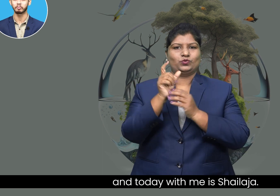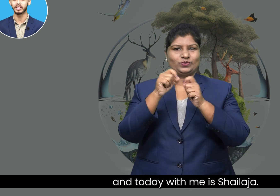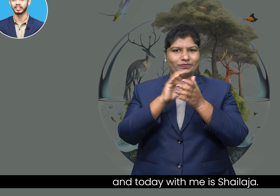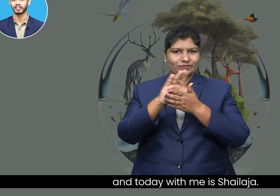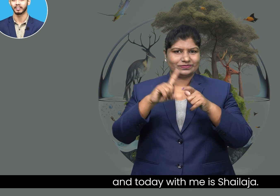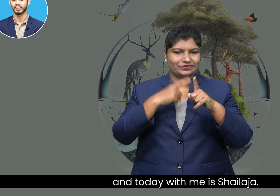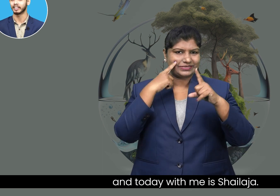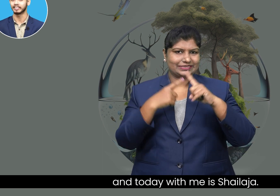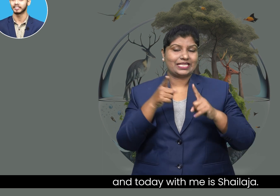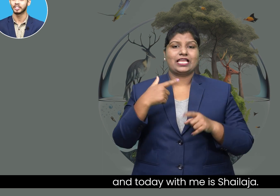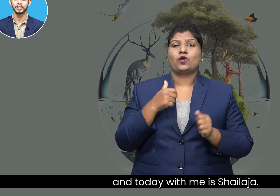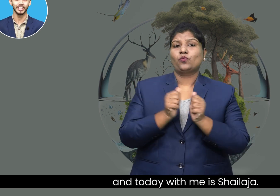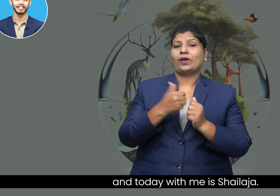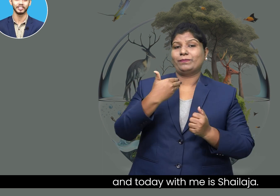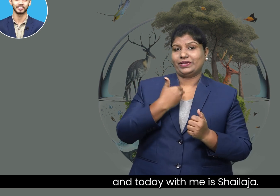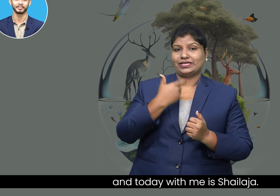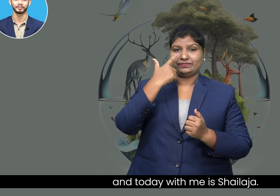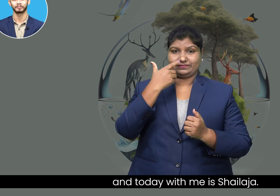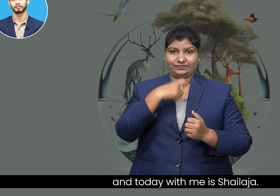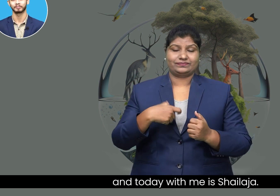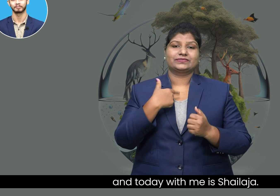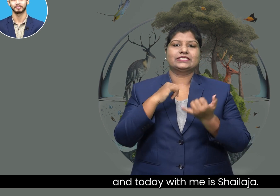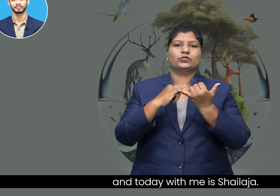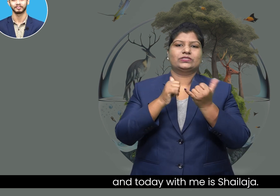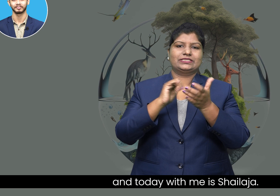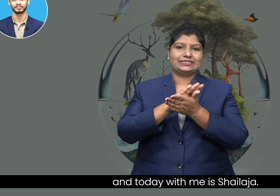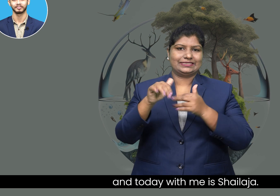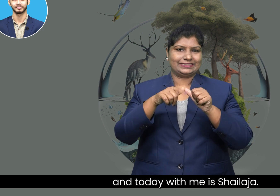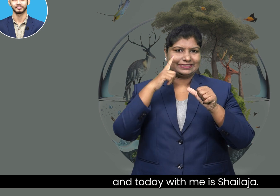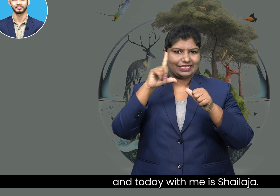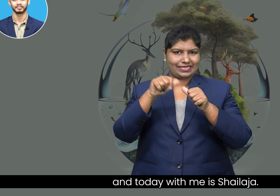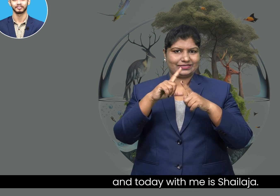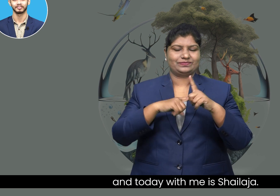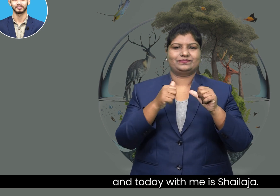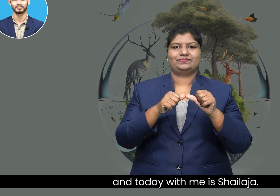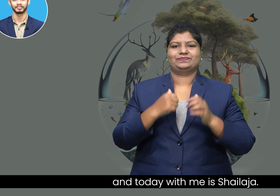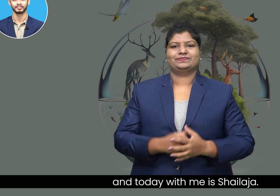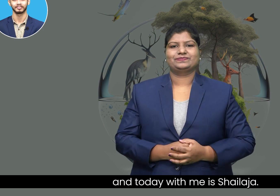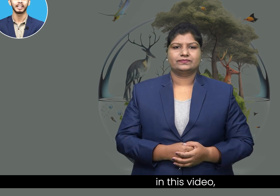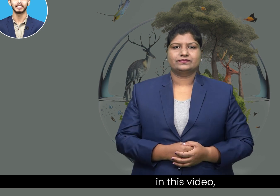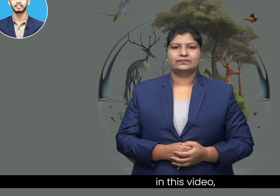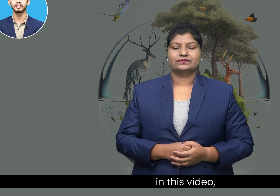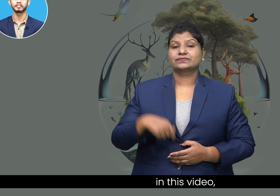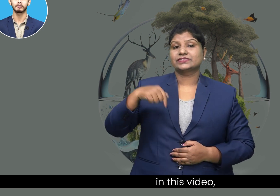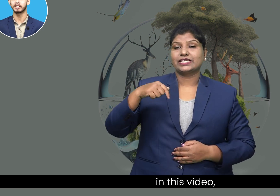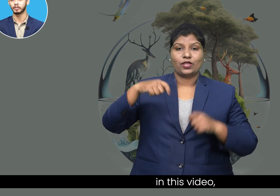me is Shailaja in this video